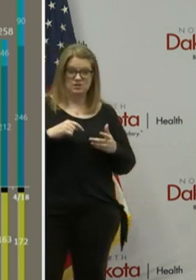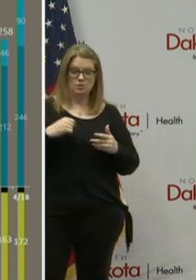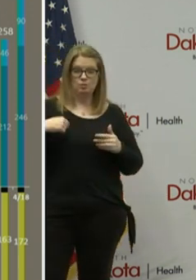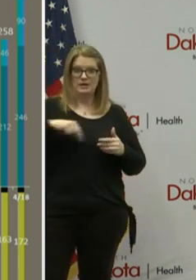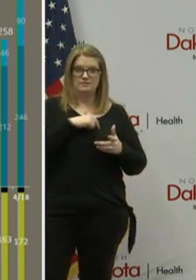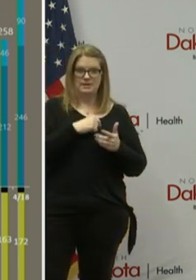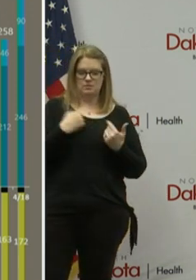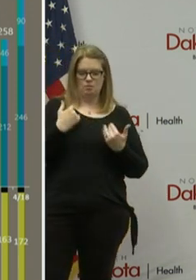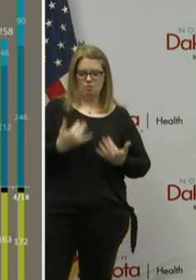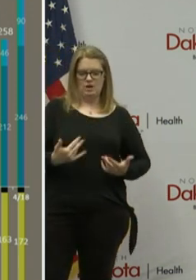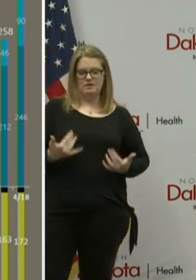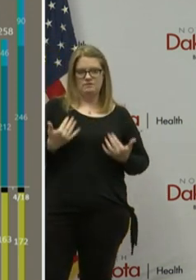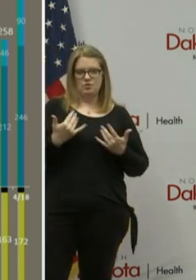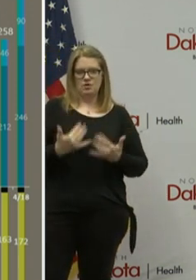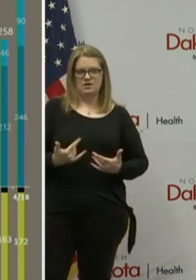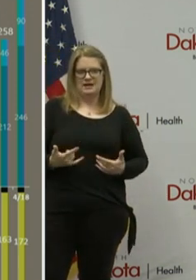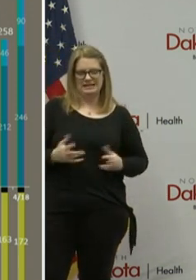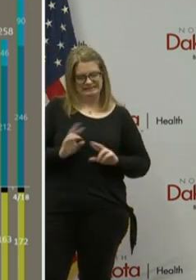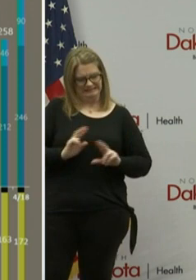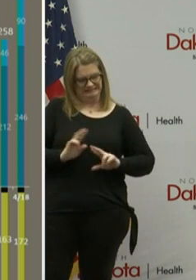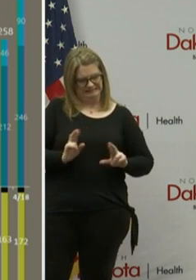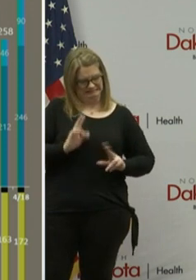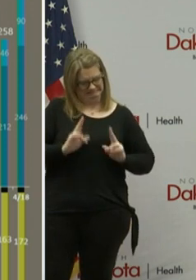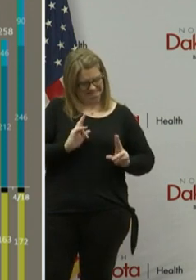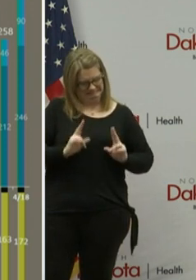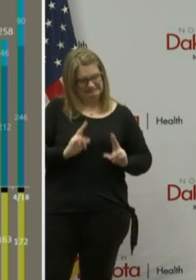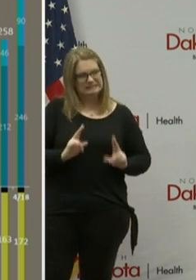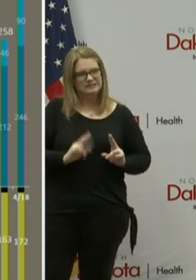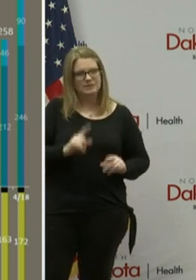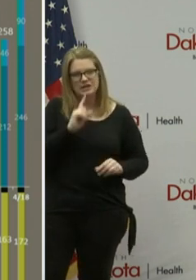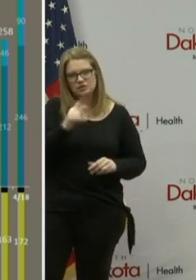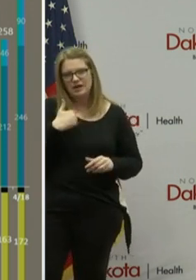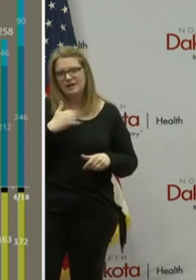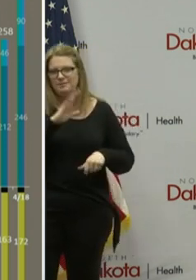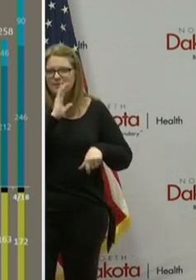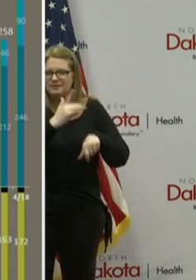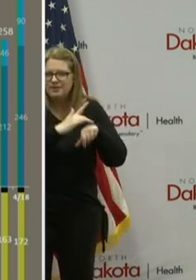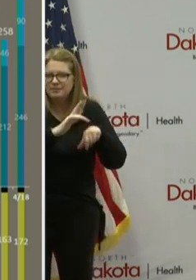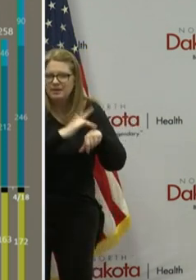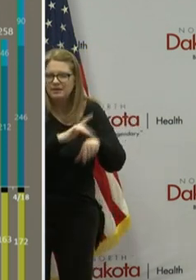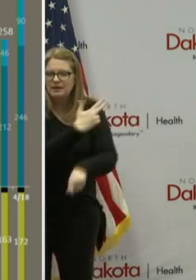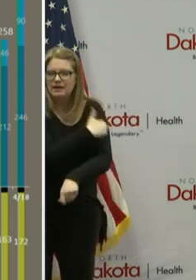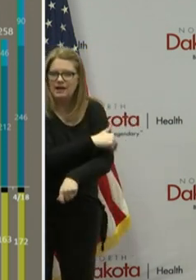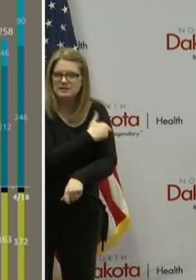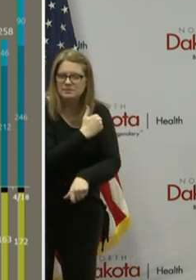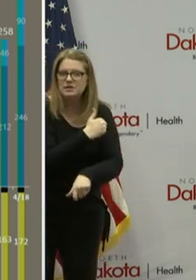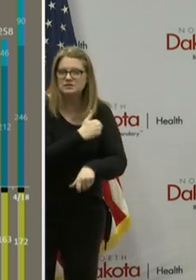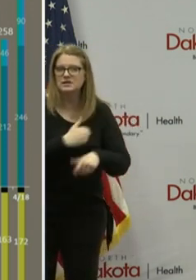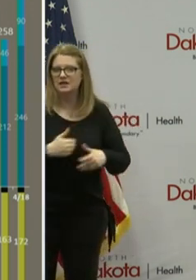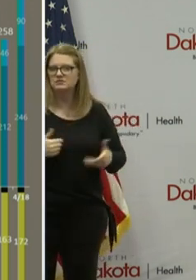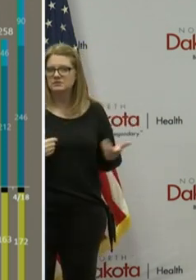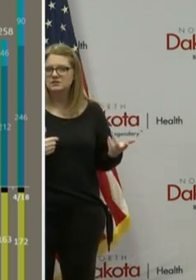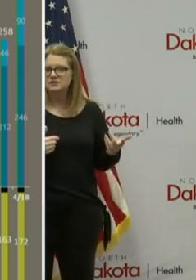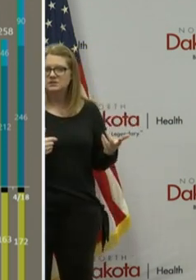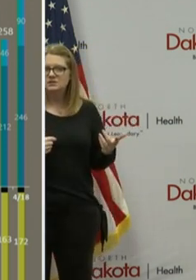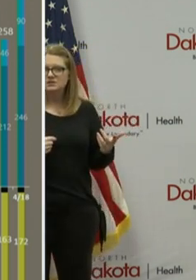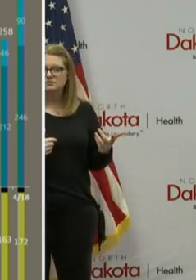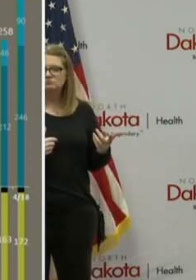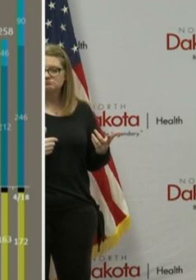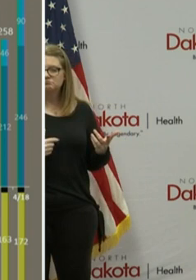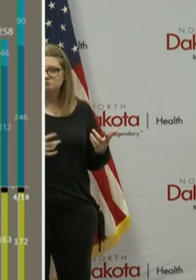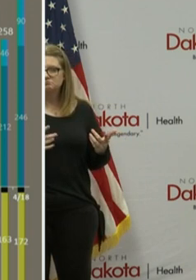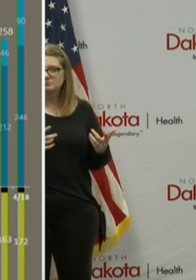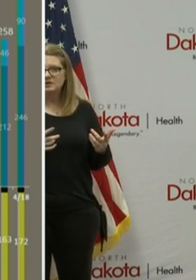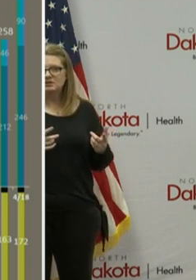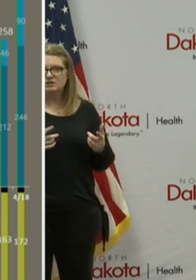or preparing for in the last weeks was to make sure we had enough hospital capacity and we certainly do have working